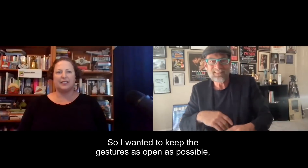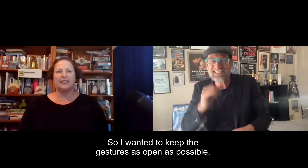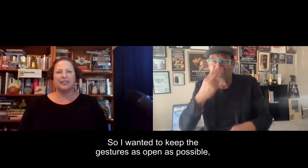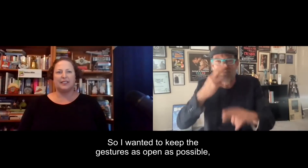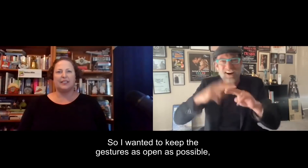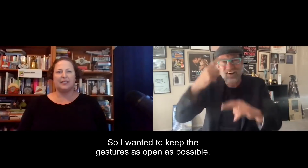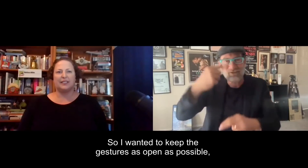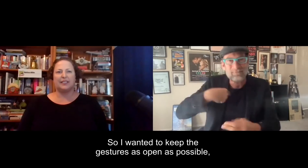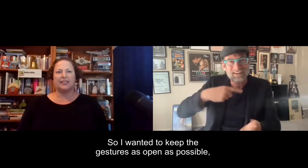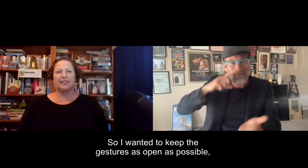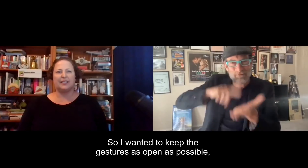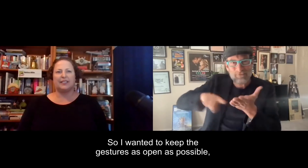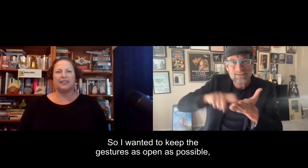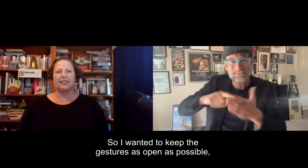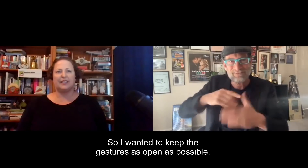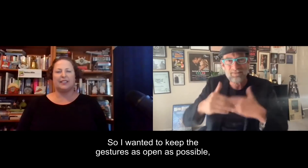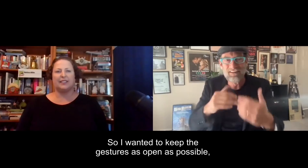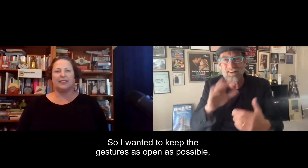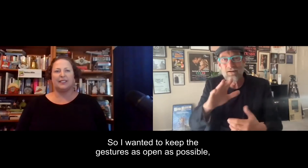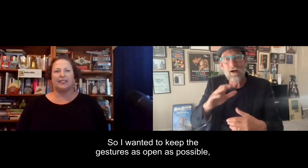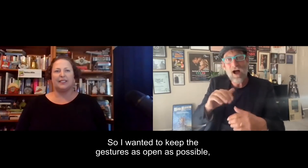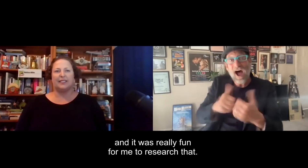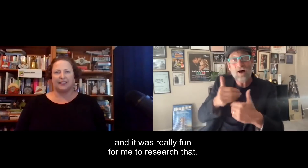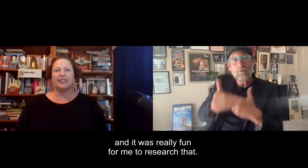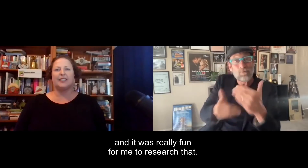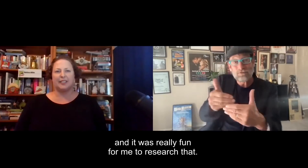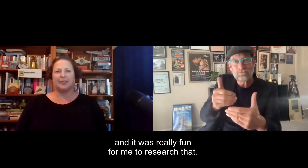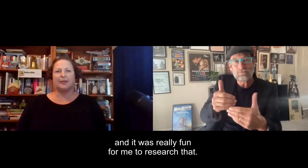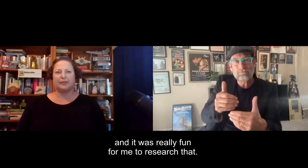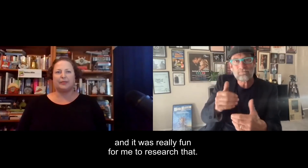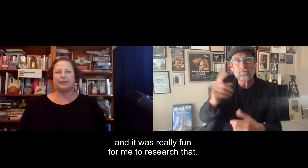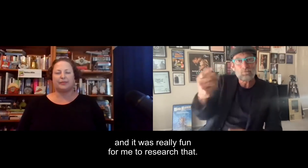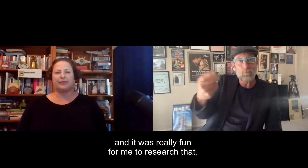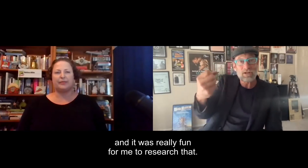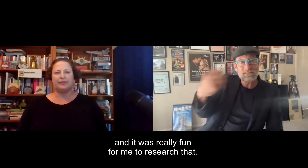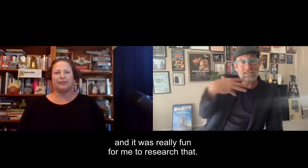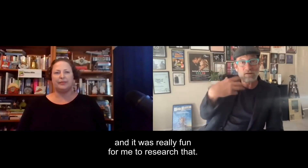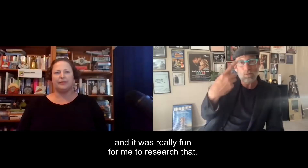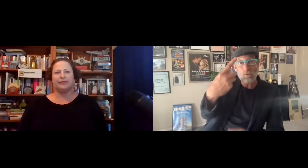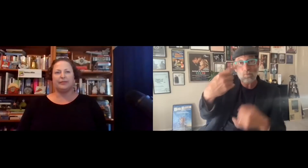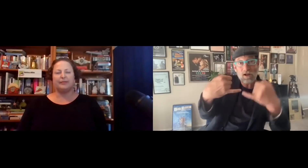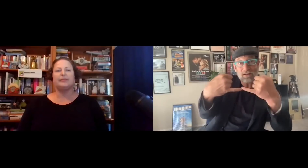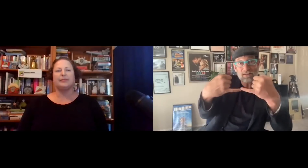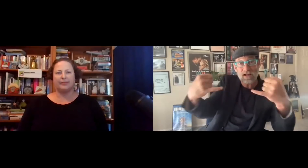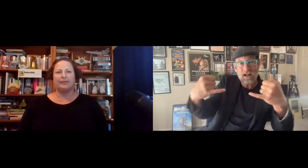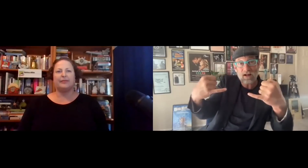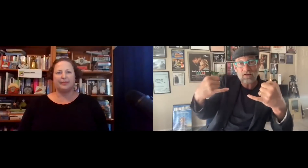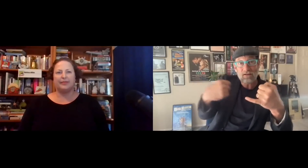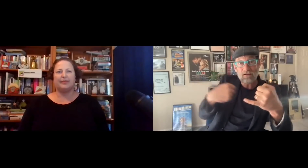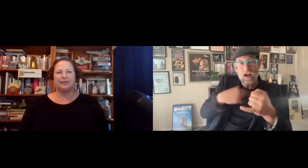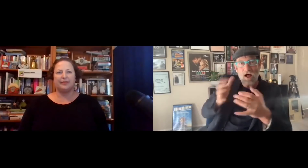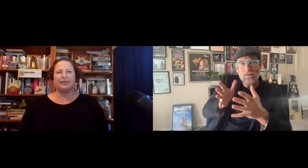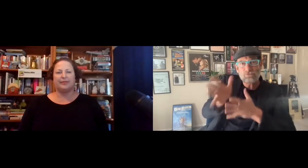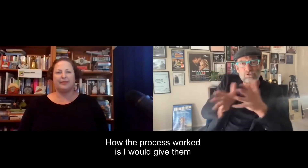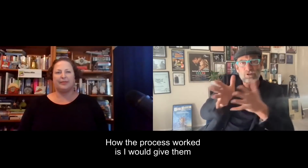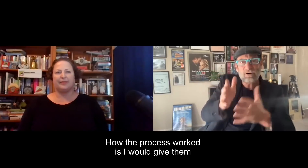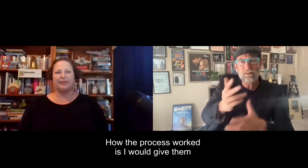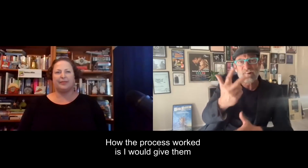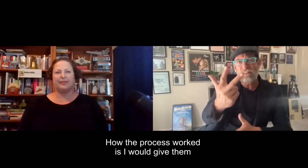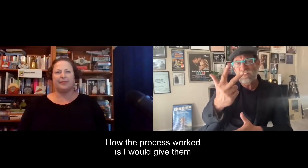gestures as open as possible. And it was really fun for me to research that. And so I would, how the process worked